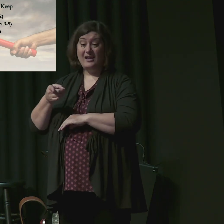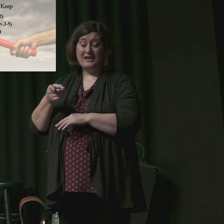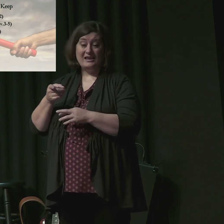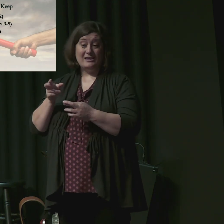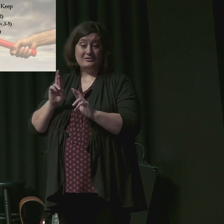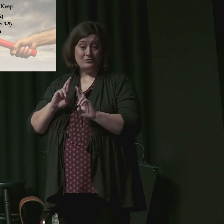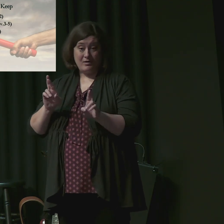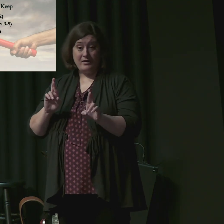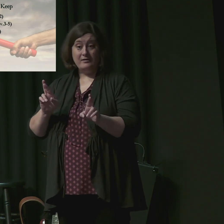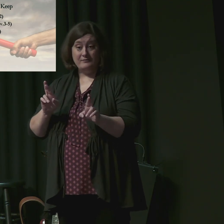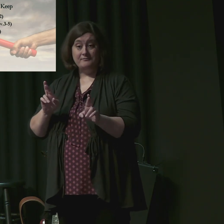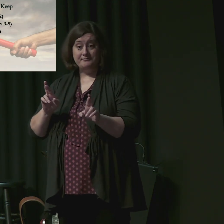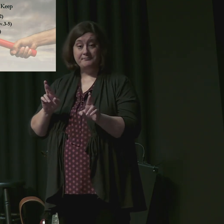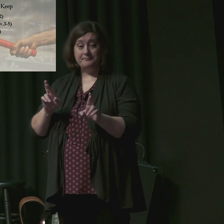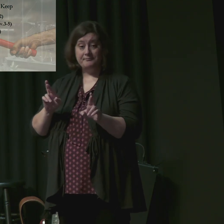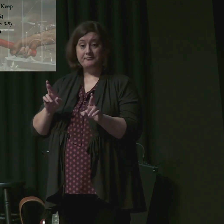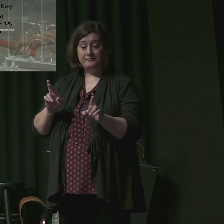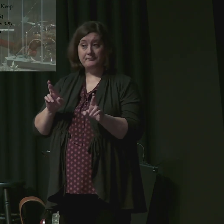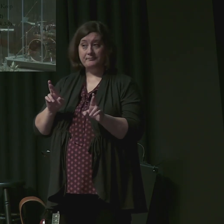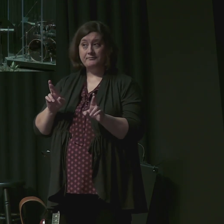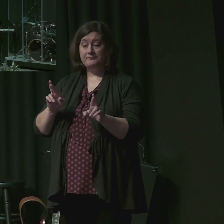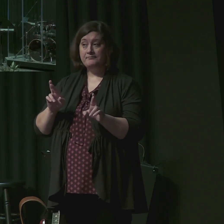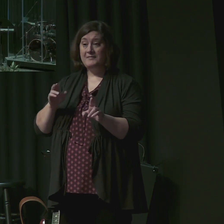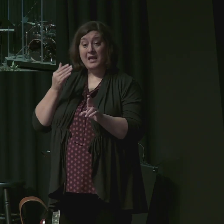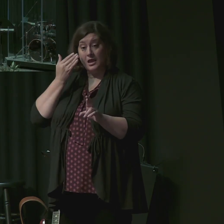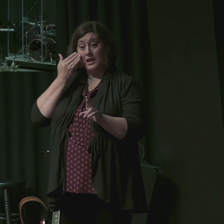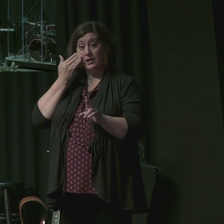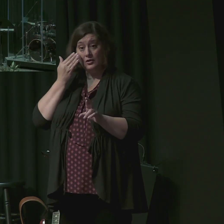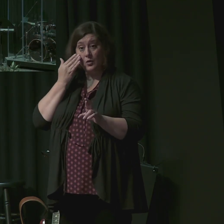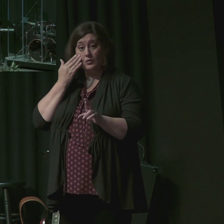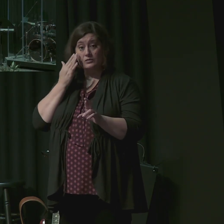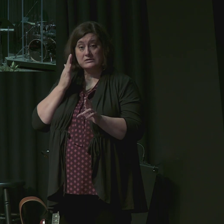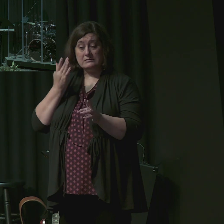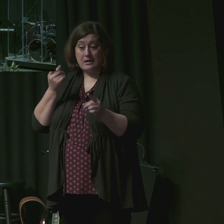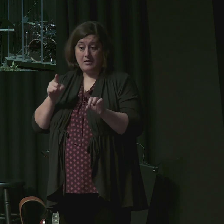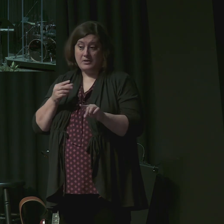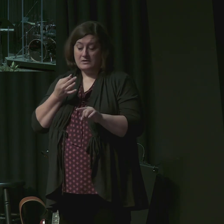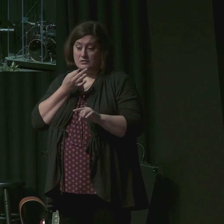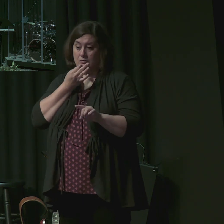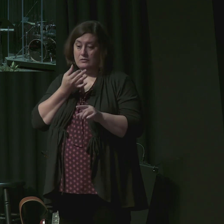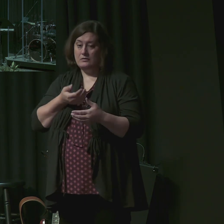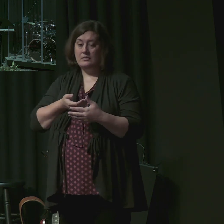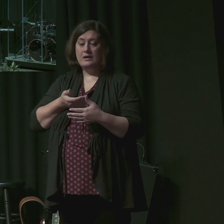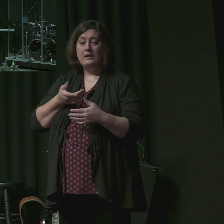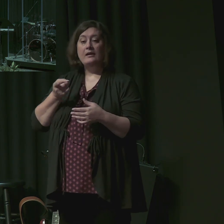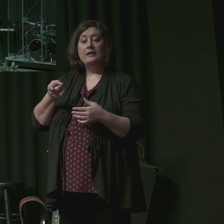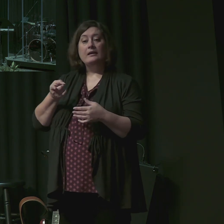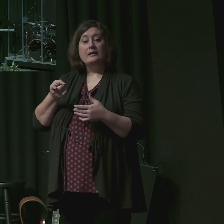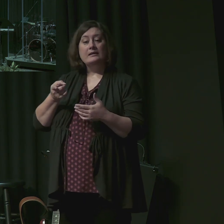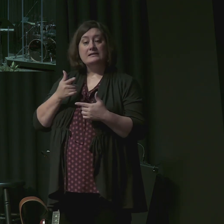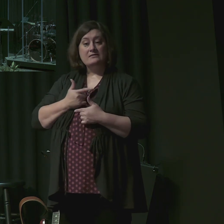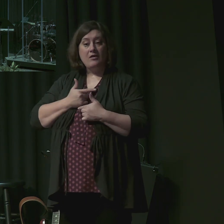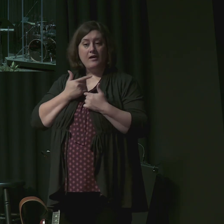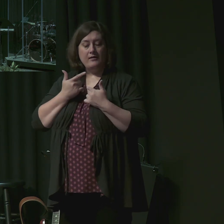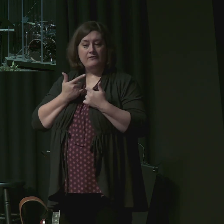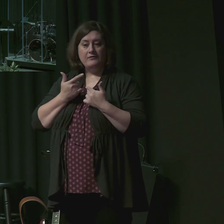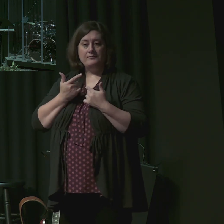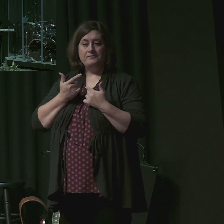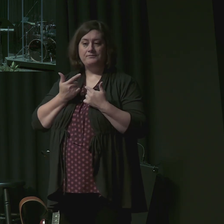him was simply the departure of a fully sacrificed life. His